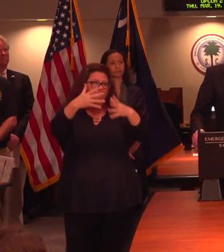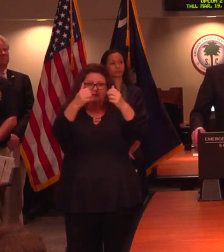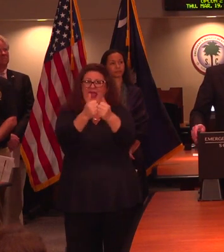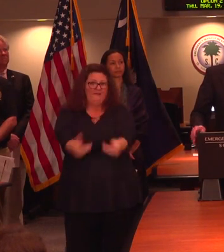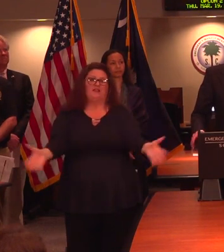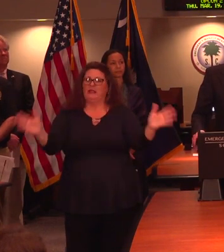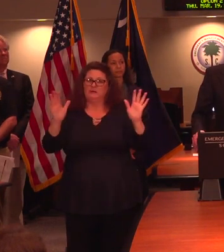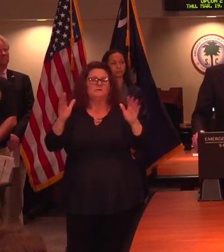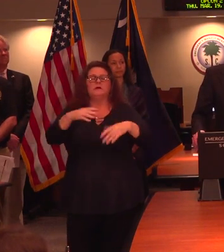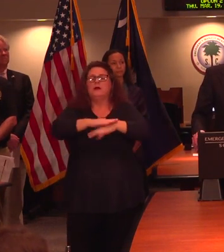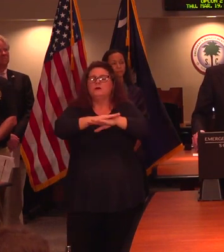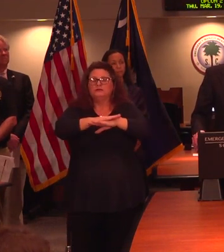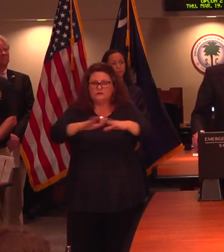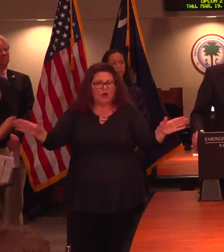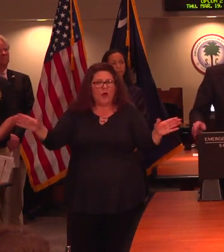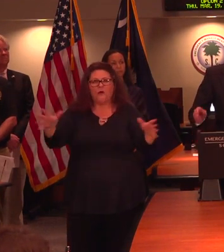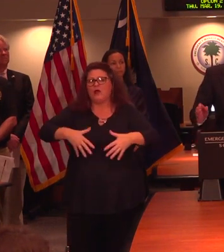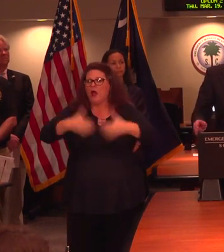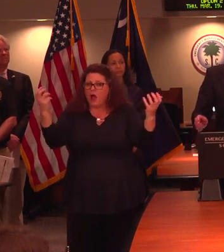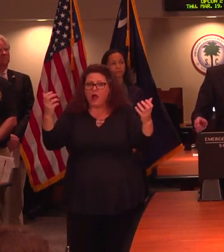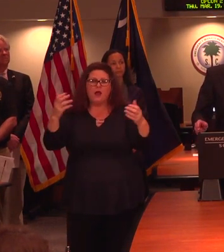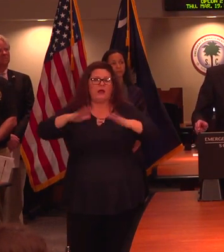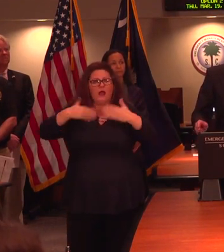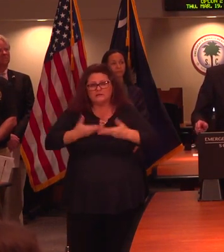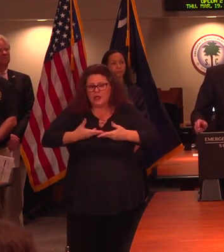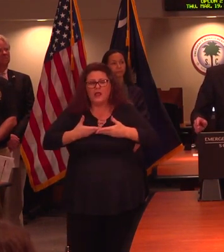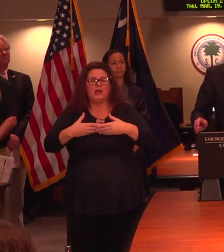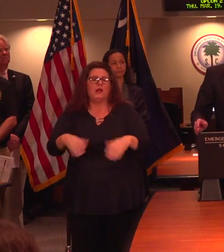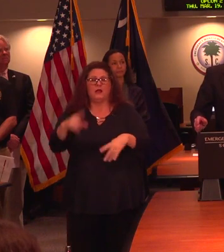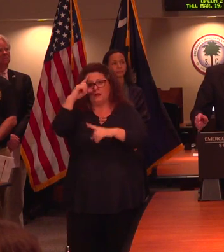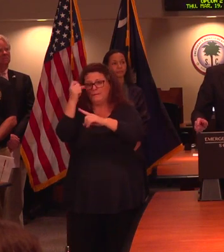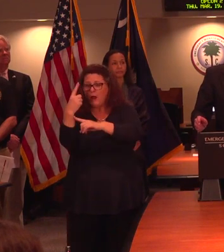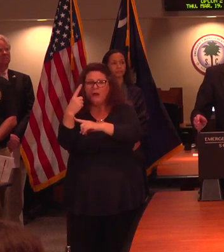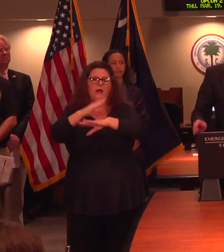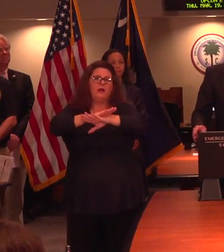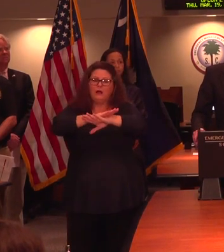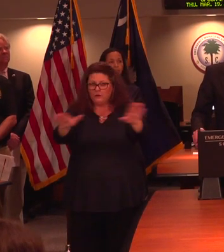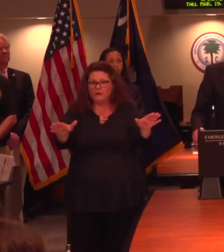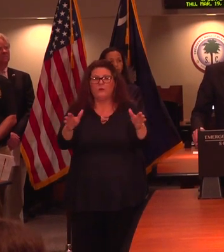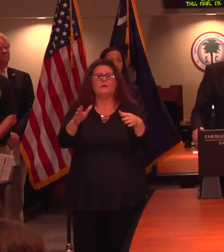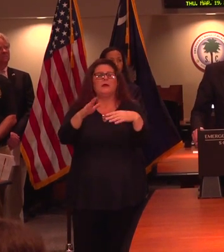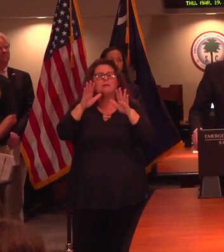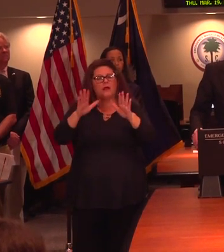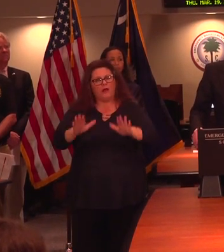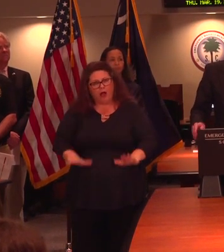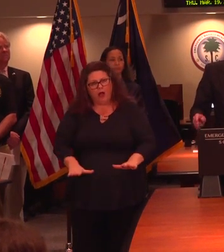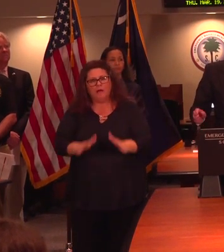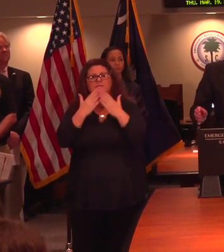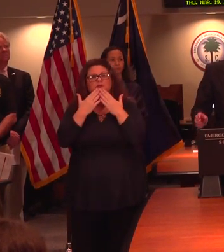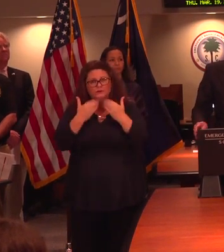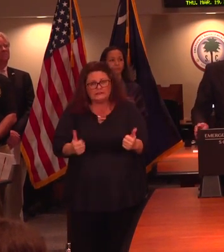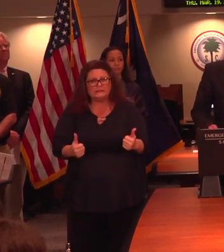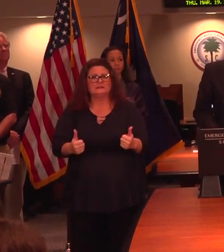need to not lose our heads. We need to be courteous to our neighbors and act like South Carolinians. We've been through